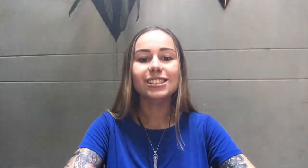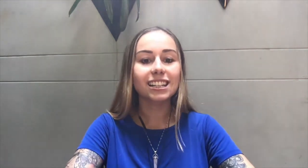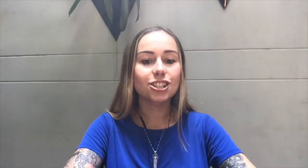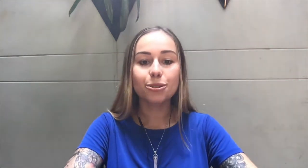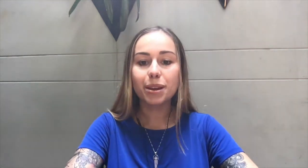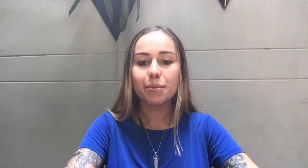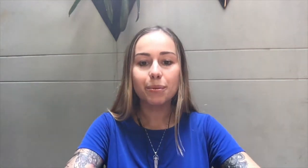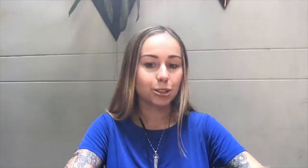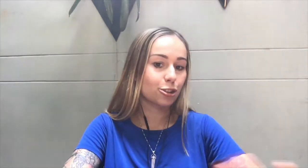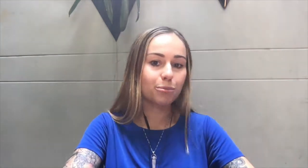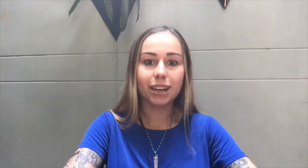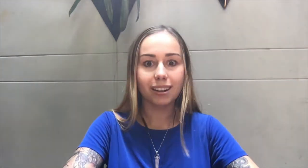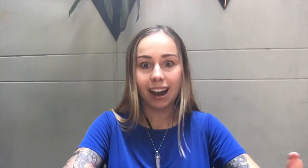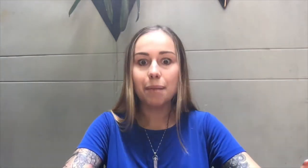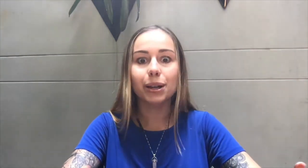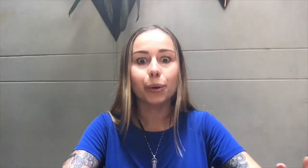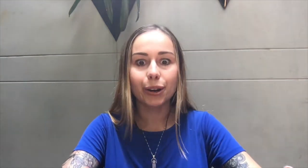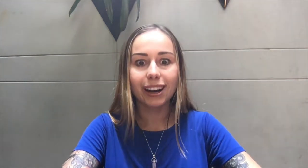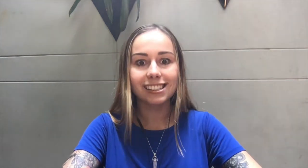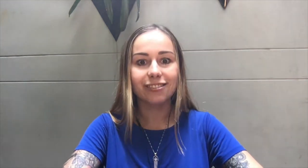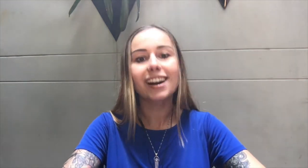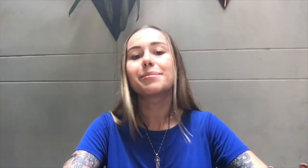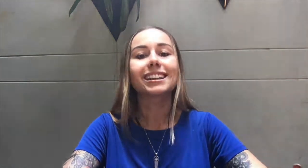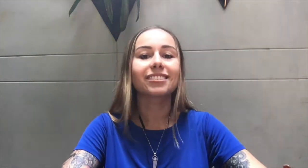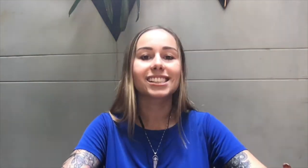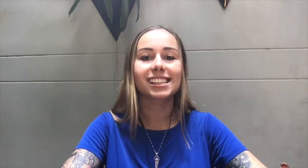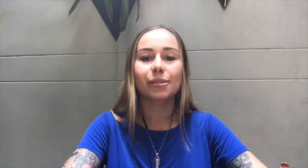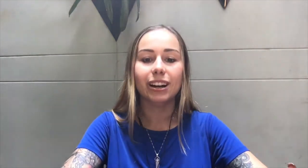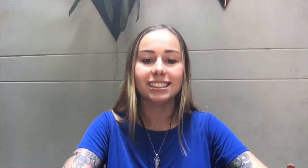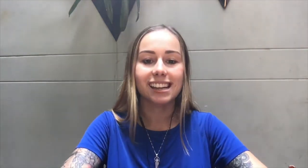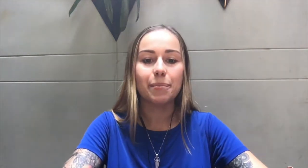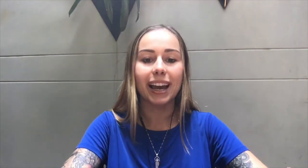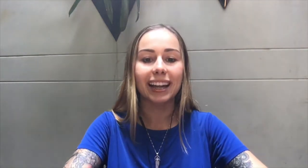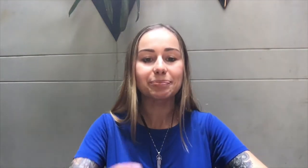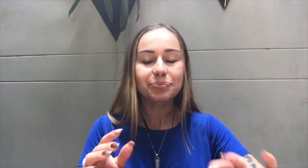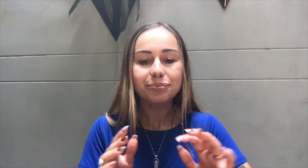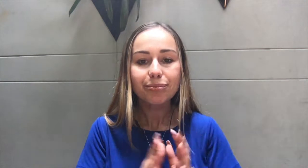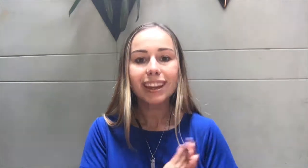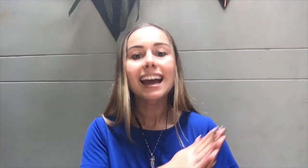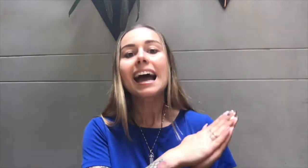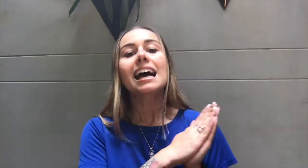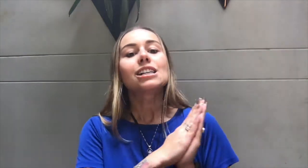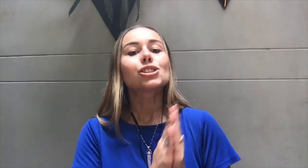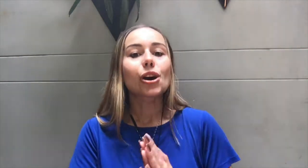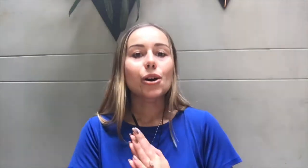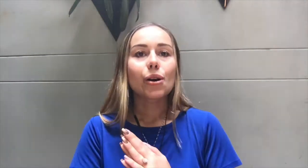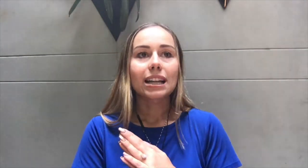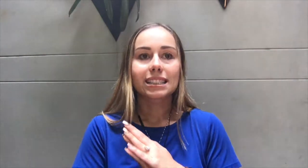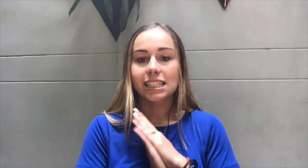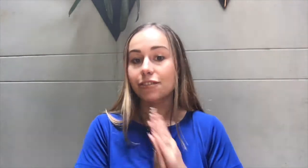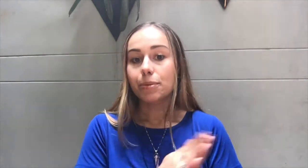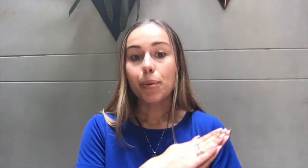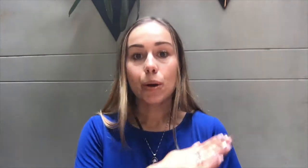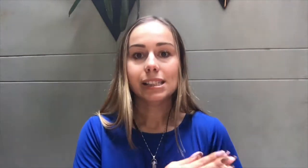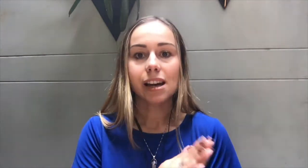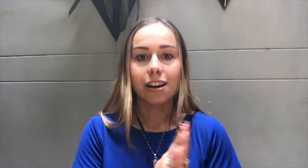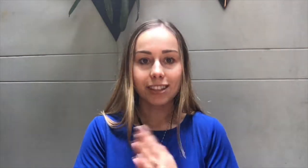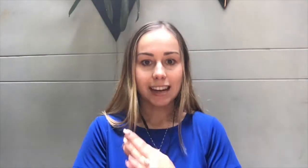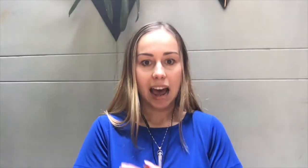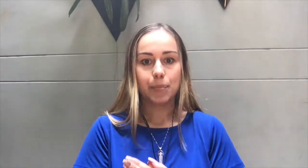shoot me a comment where you guys are from. I'd love to see where it's coming in. So the different points of tapping